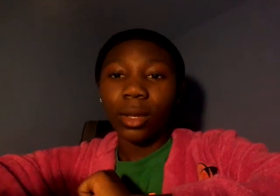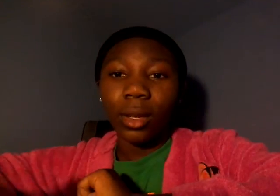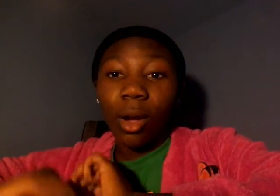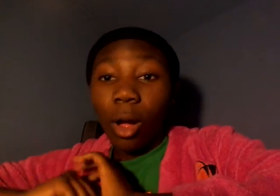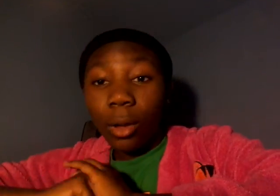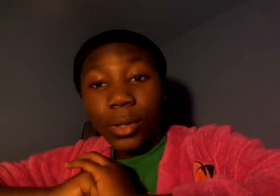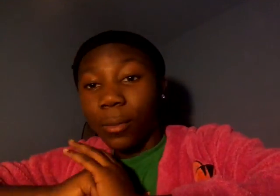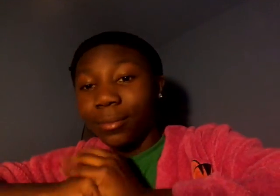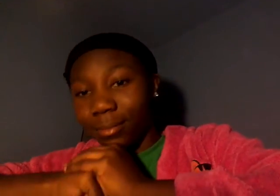also